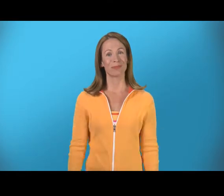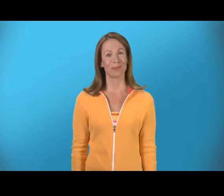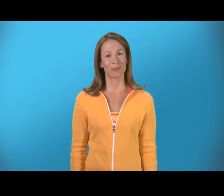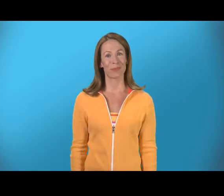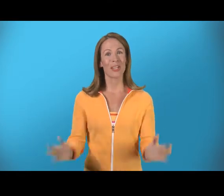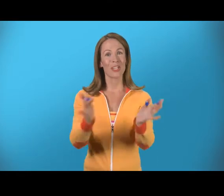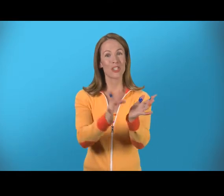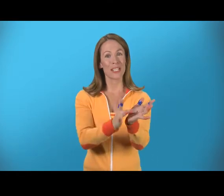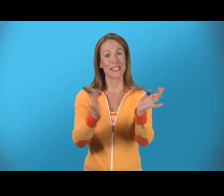Jesus,